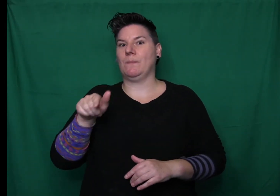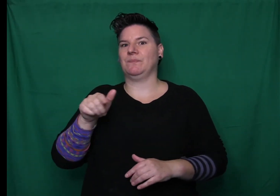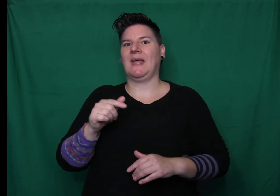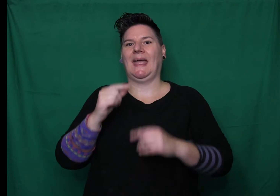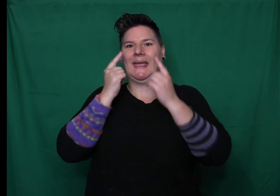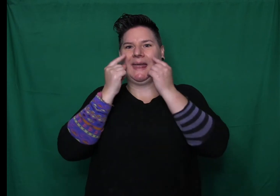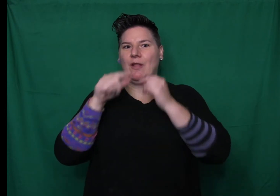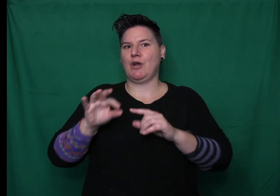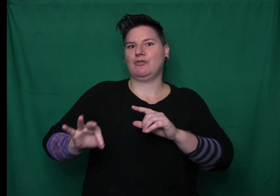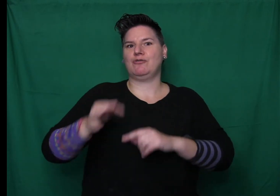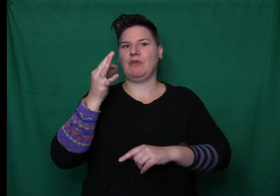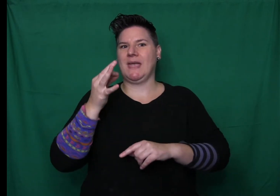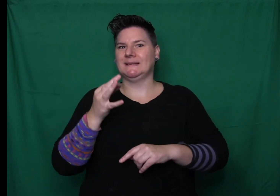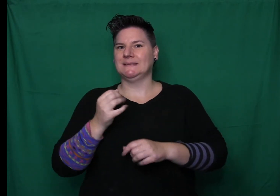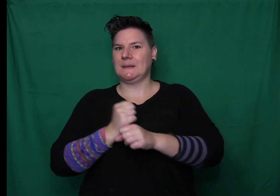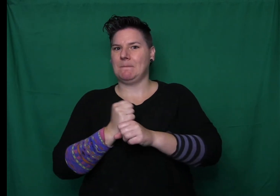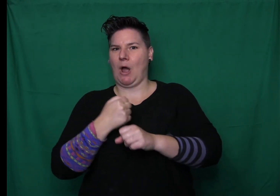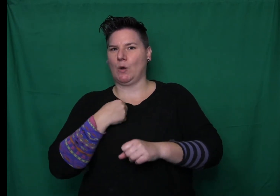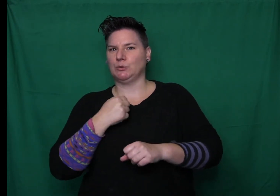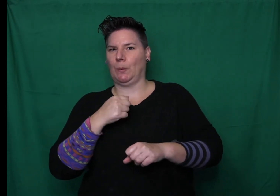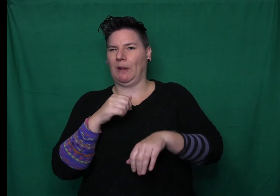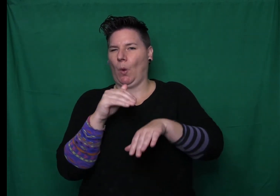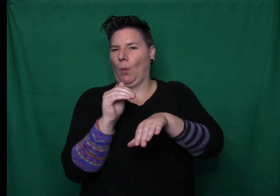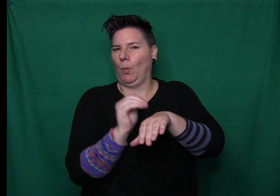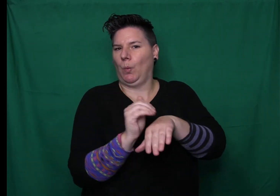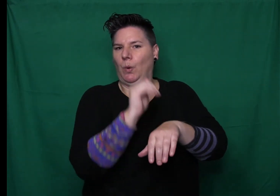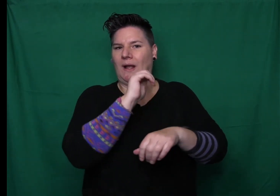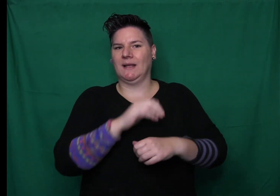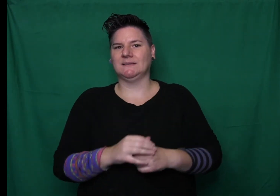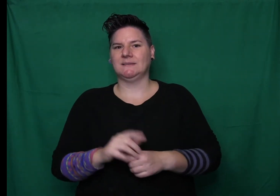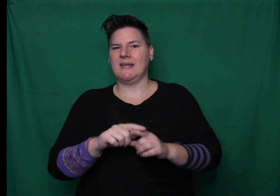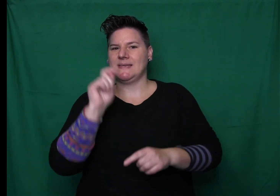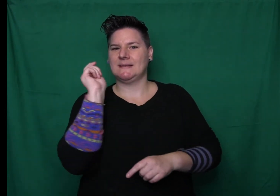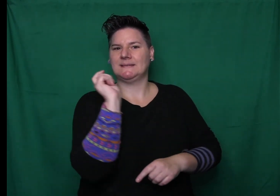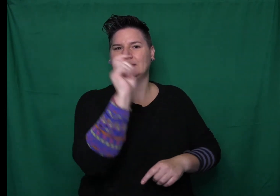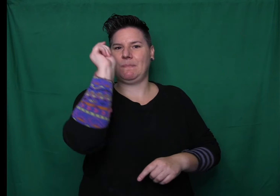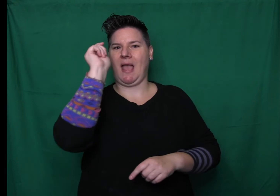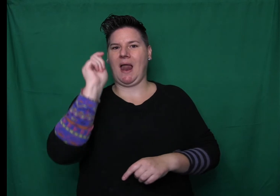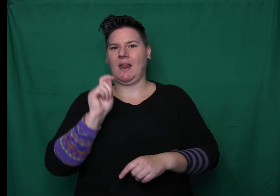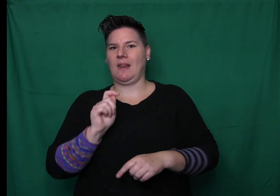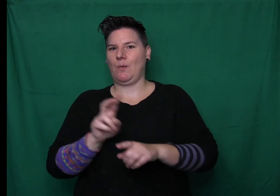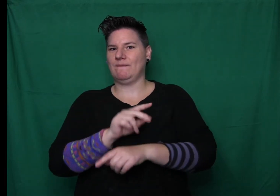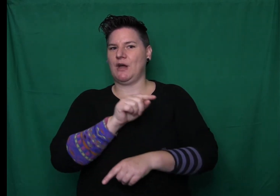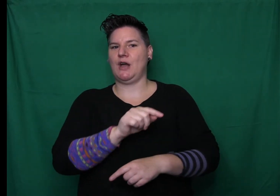Gink could smell the sardines in Dory's pocket and Gink followed Dory back and forth and back and forth.